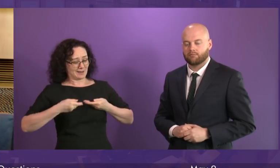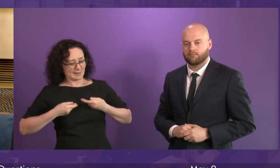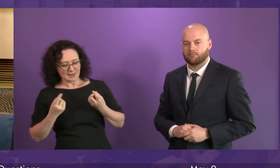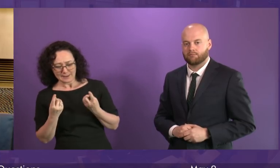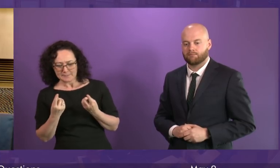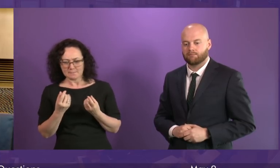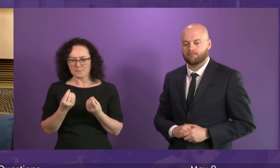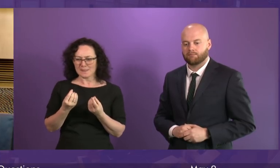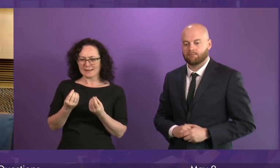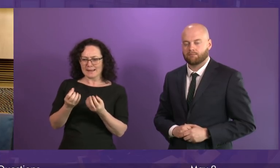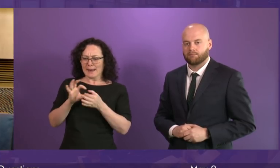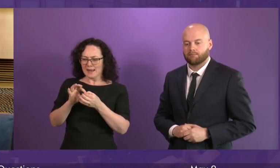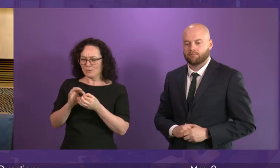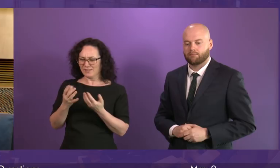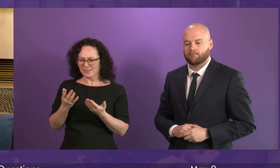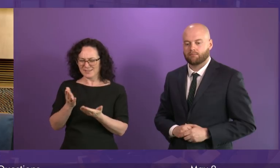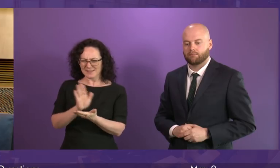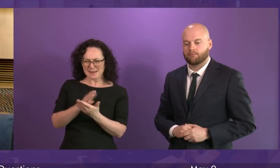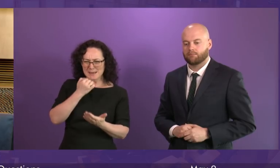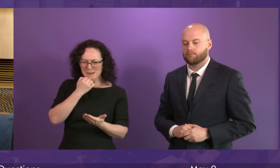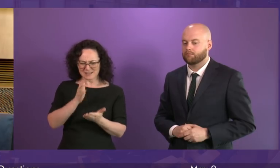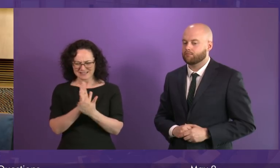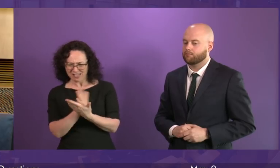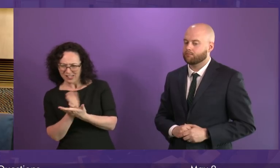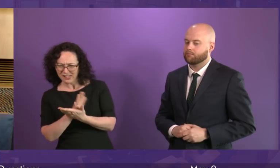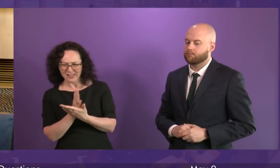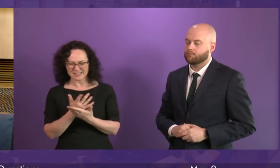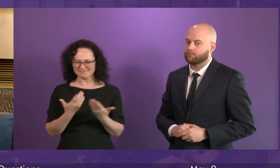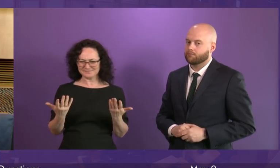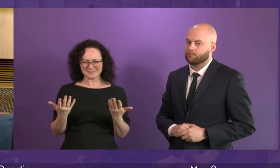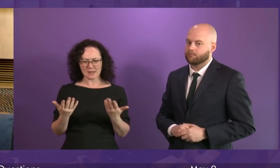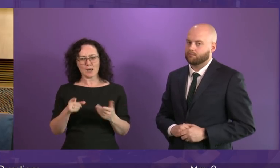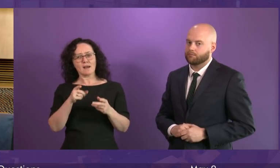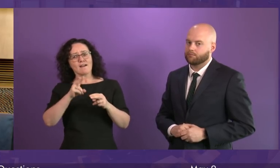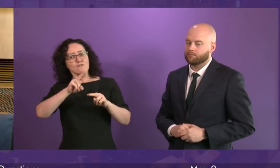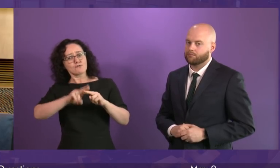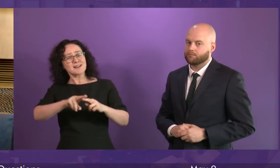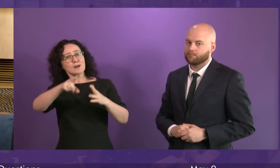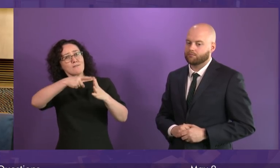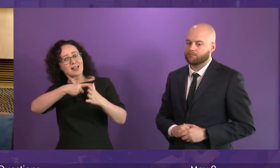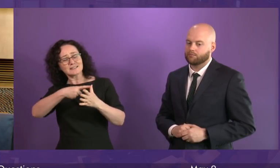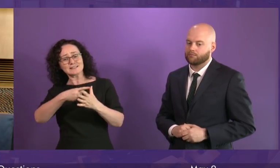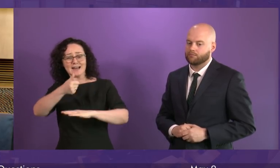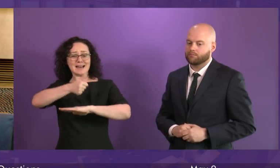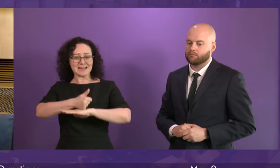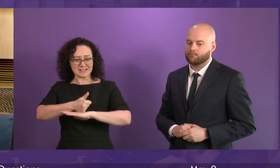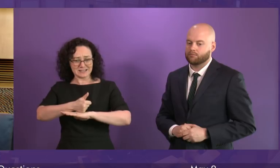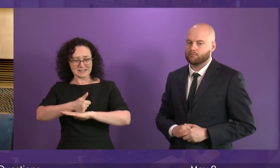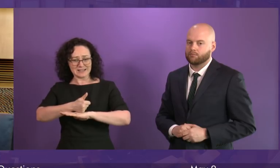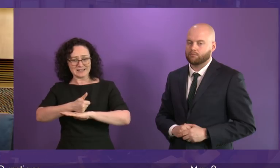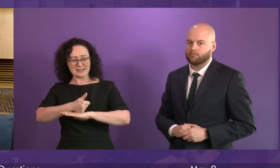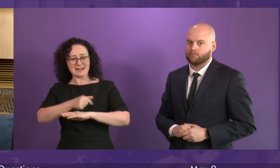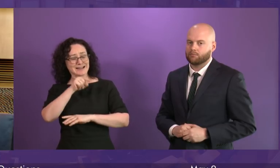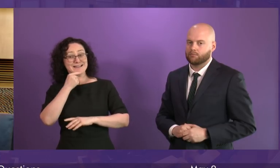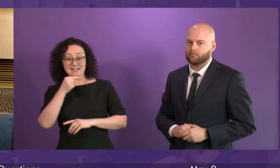to ask Willie Rennie when you've got the Fraser of Allender Institute saying that this exposes the Scottish Budget to